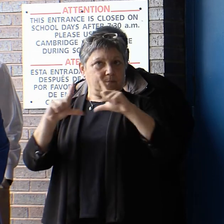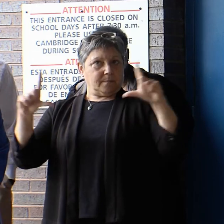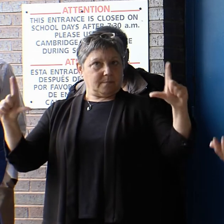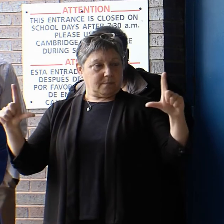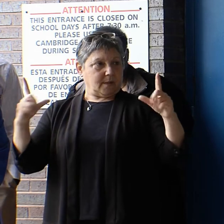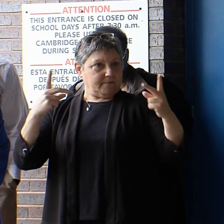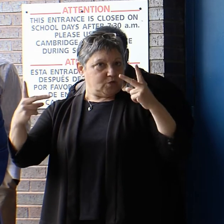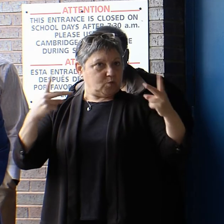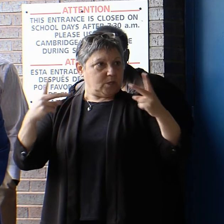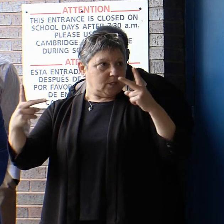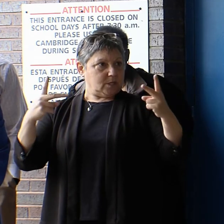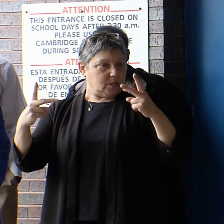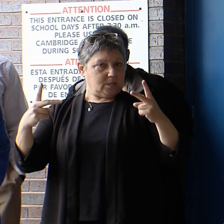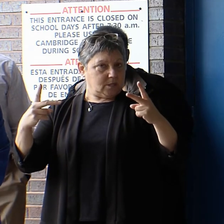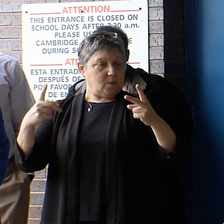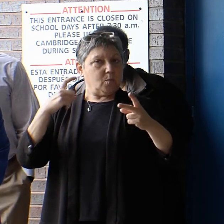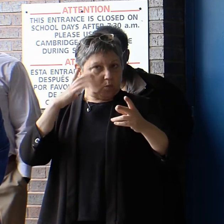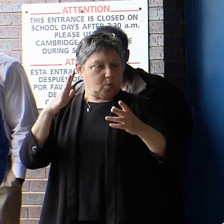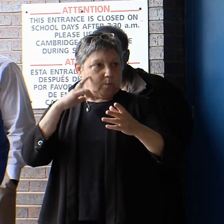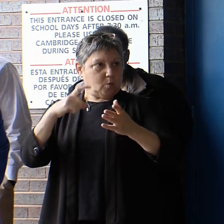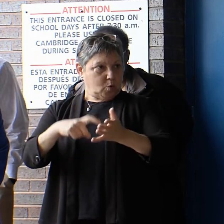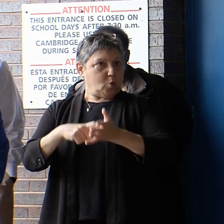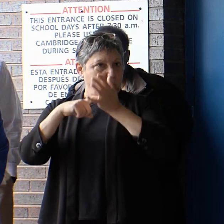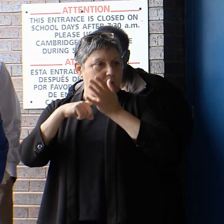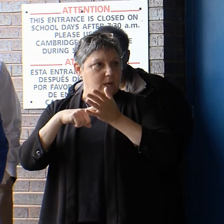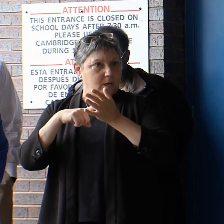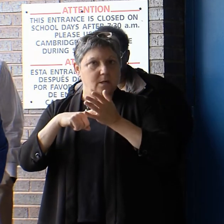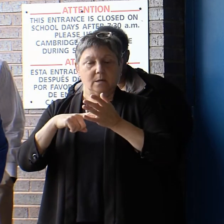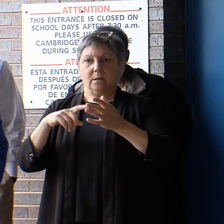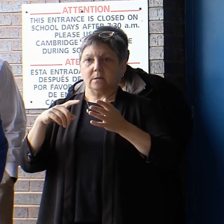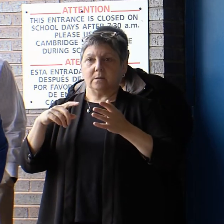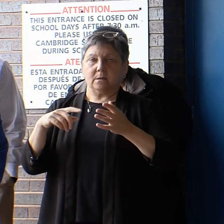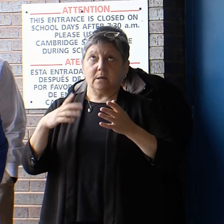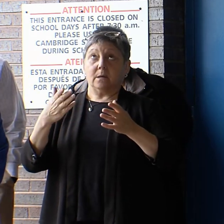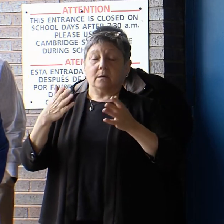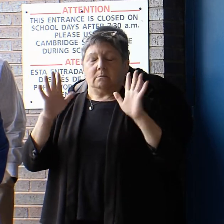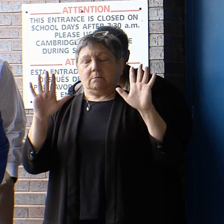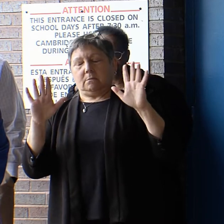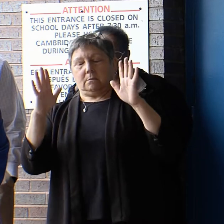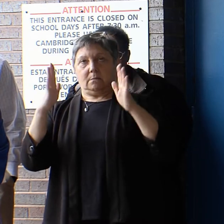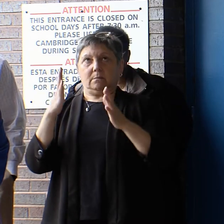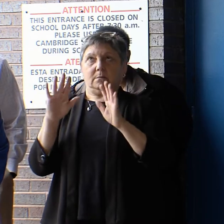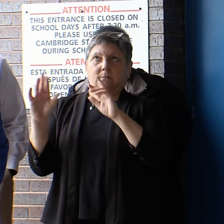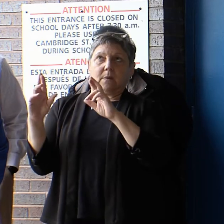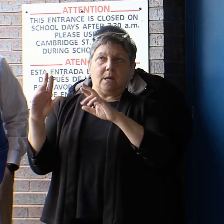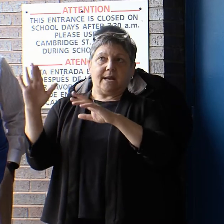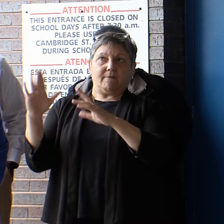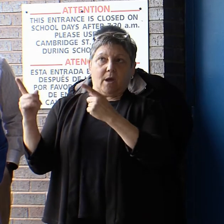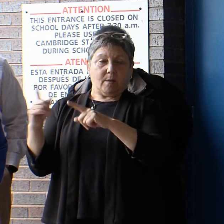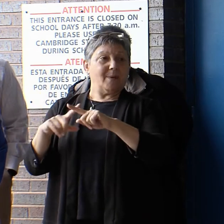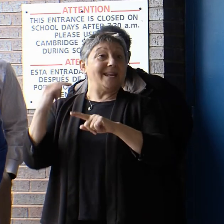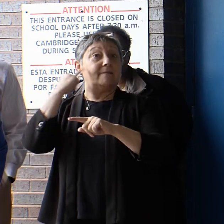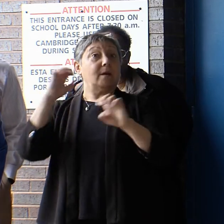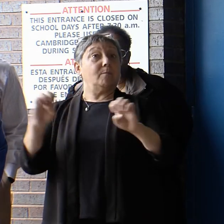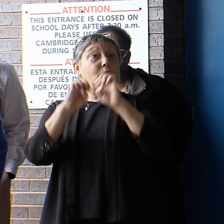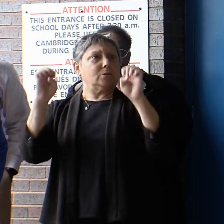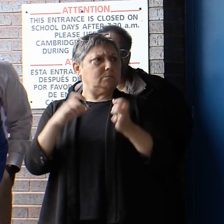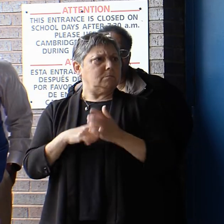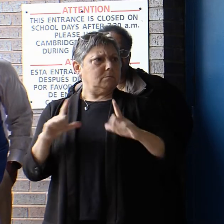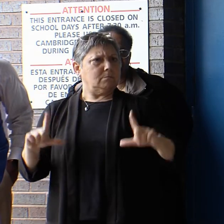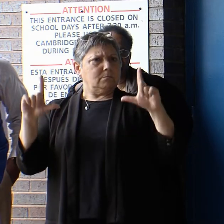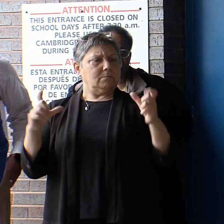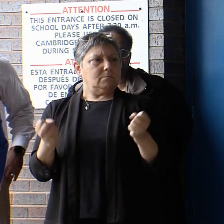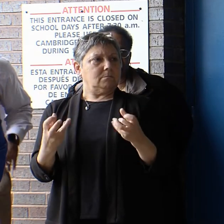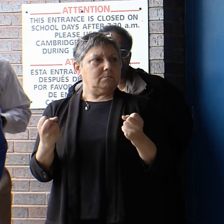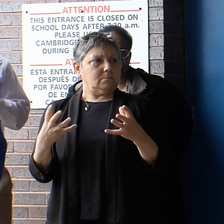needed and would be required in a, you know, God forbid, some sort of emergency. And so for this school, the